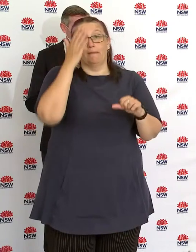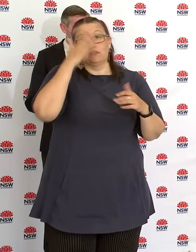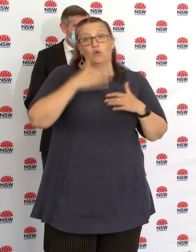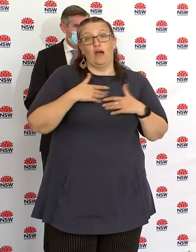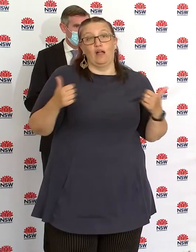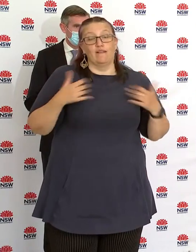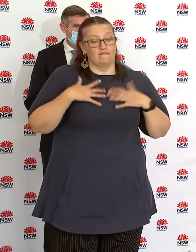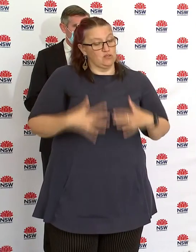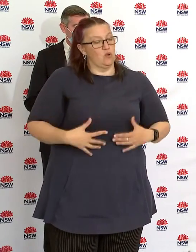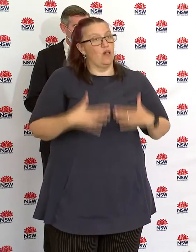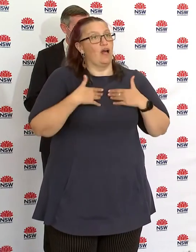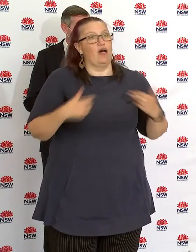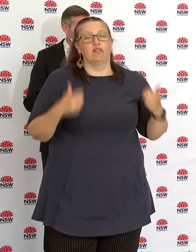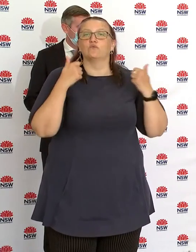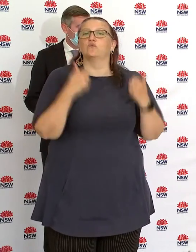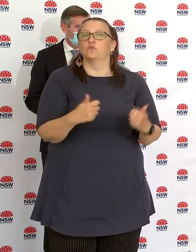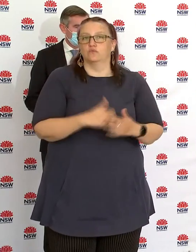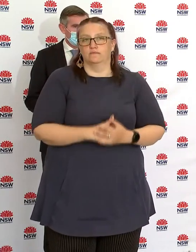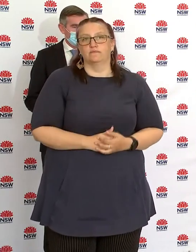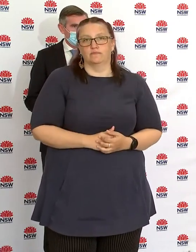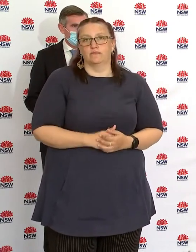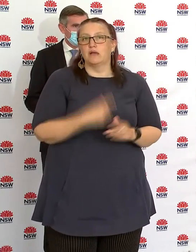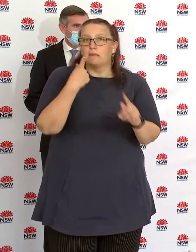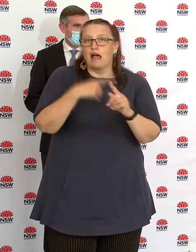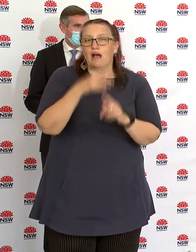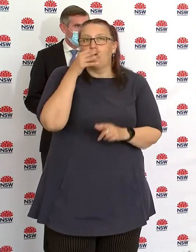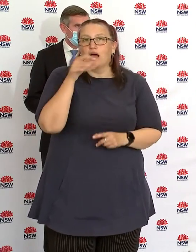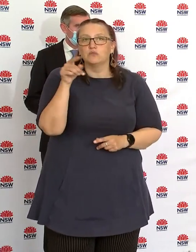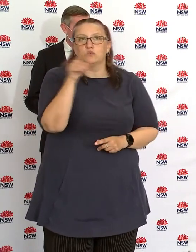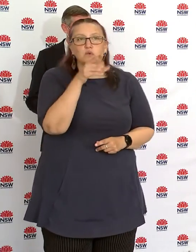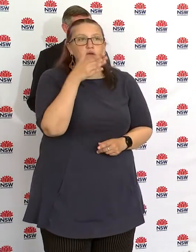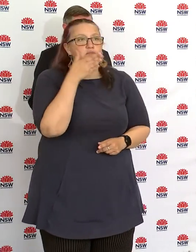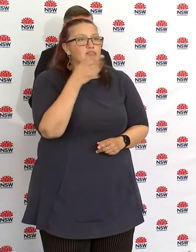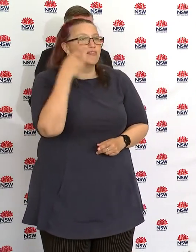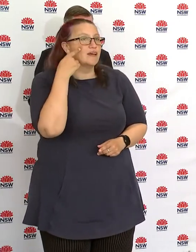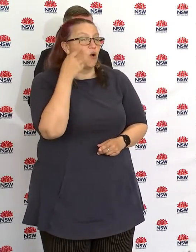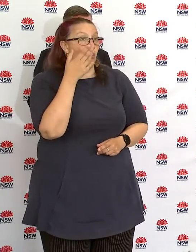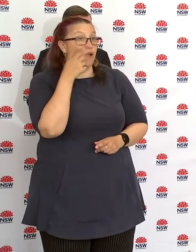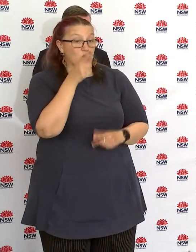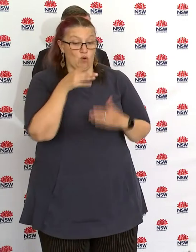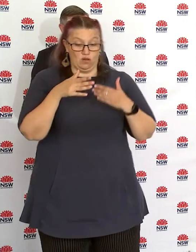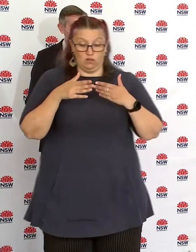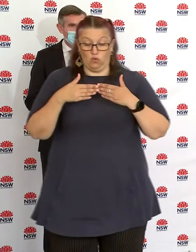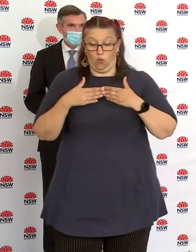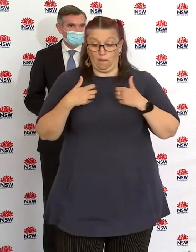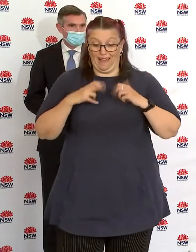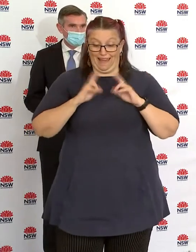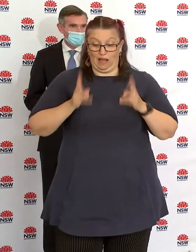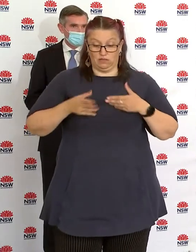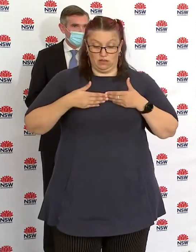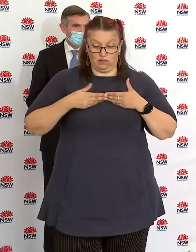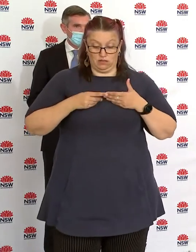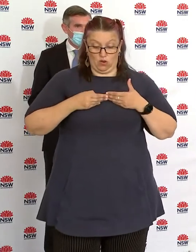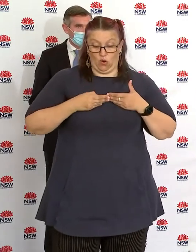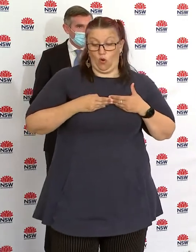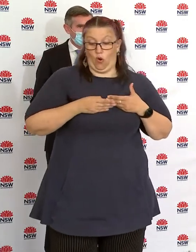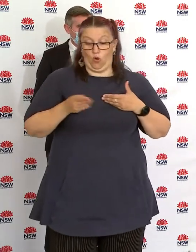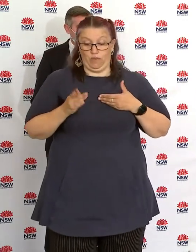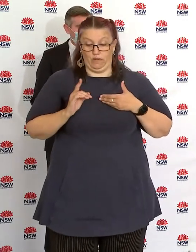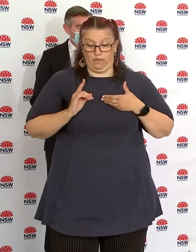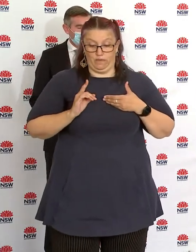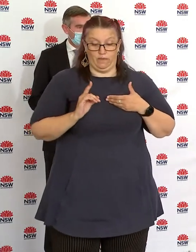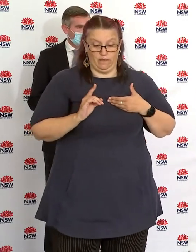during this time. And we also ask everybody to please think about every time you step out the door, especially if you live in those LGAs.